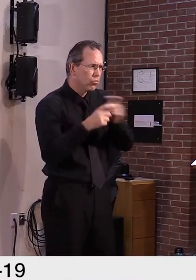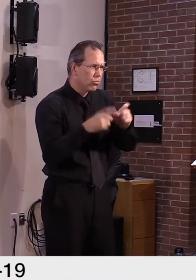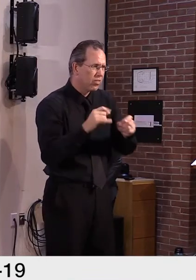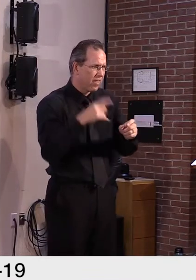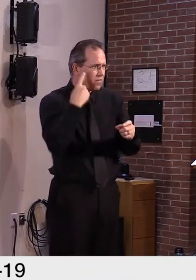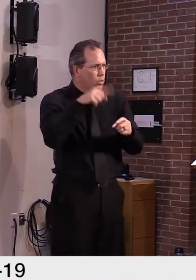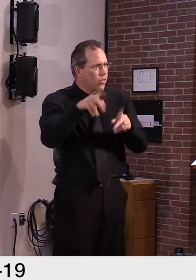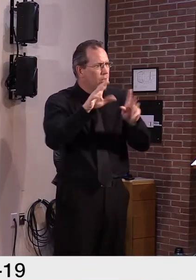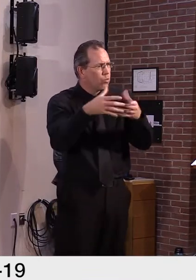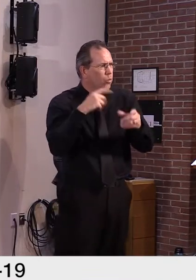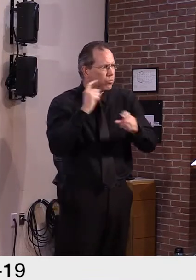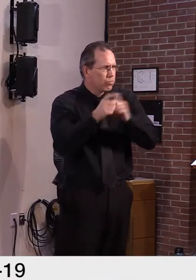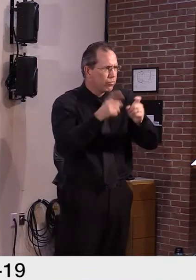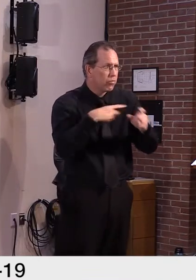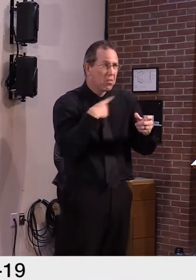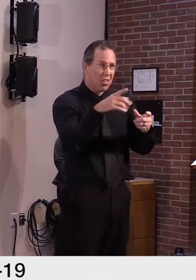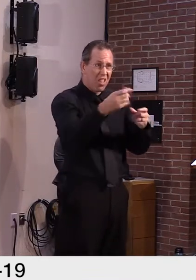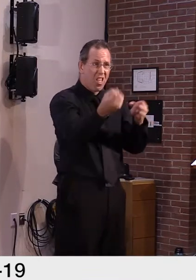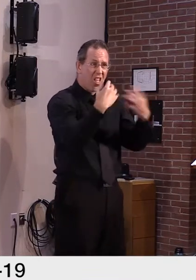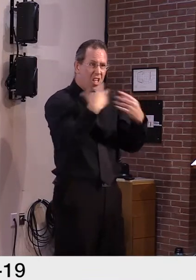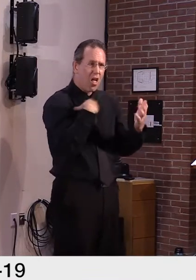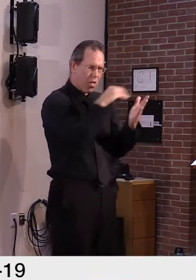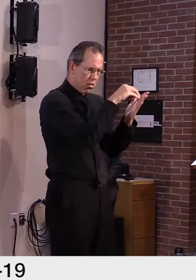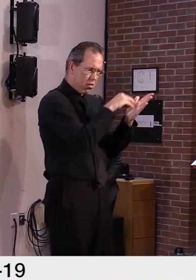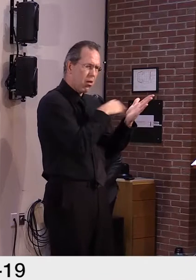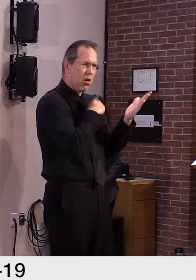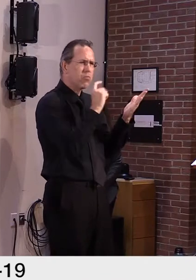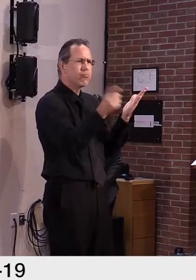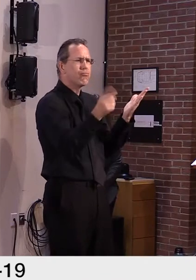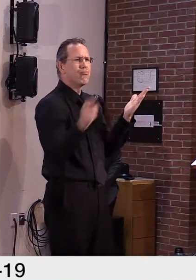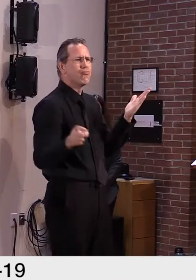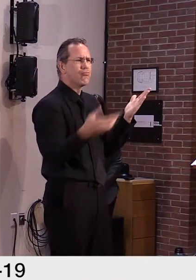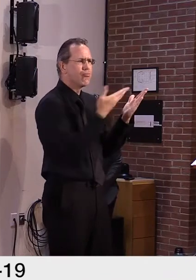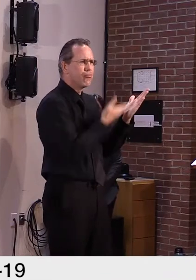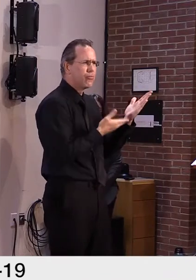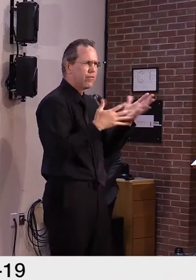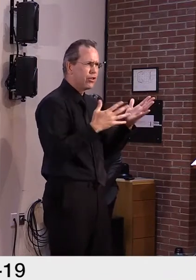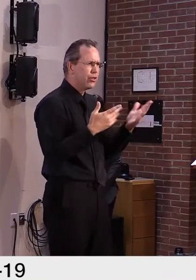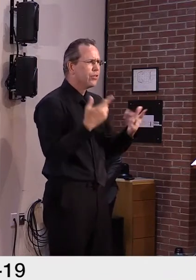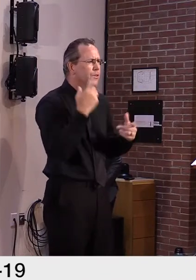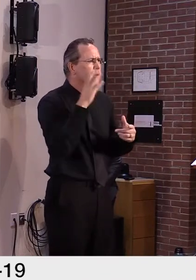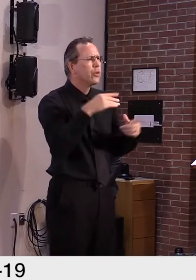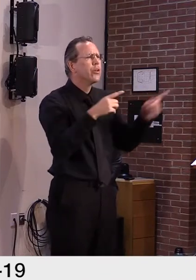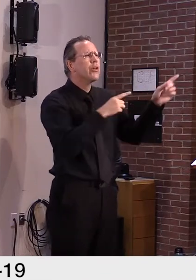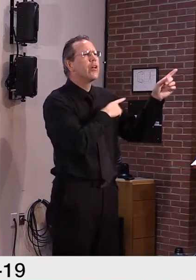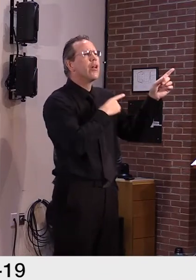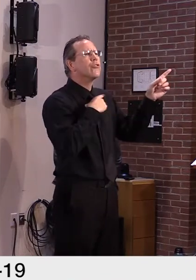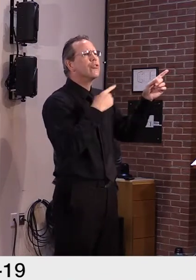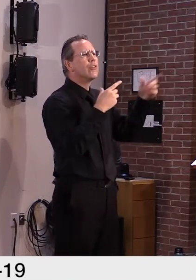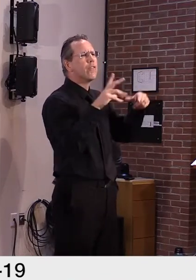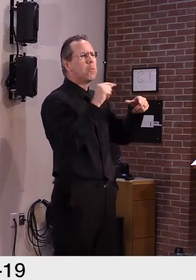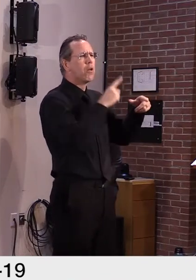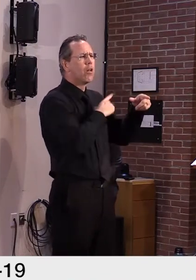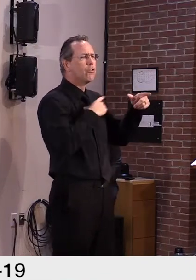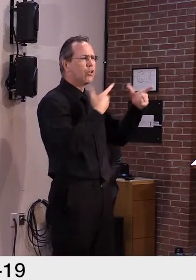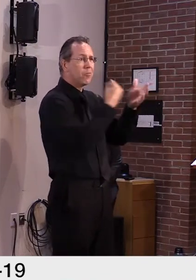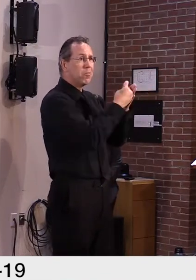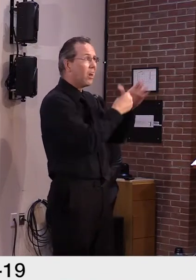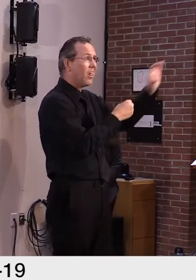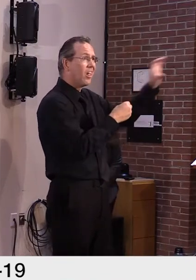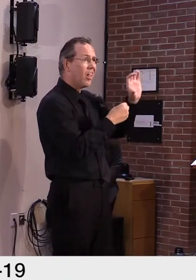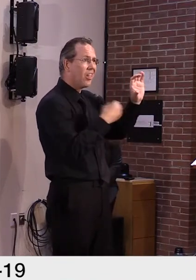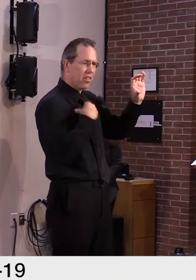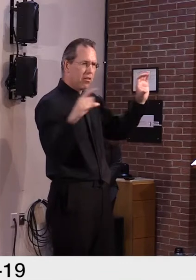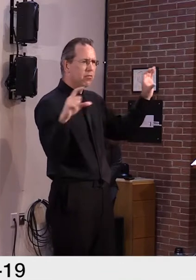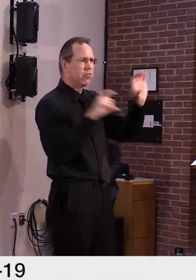expanded the hazardous pay program, so we'll be back probably doing more here in the near future in